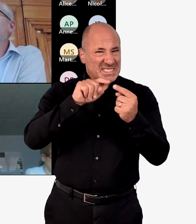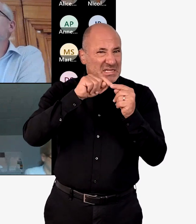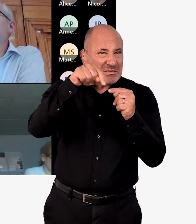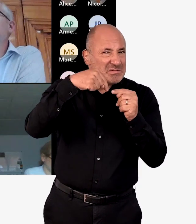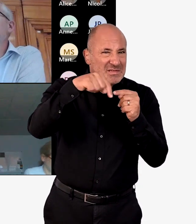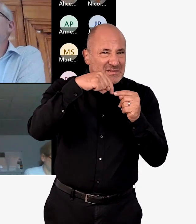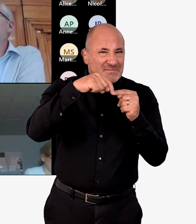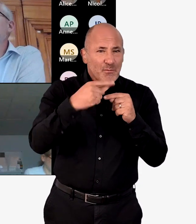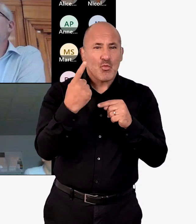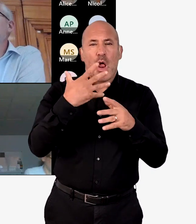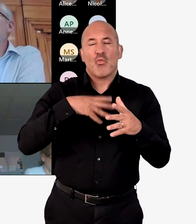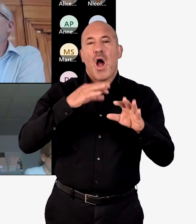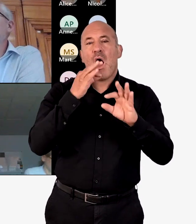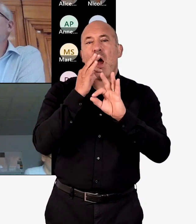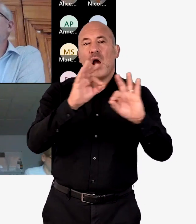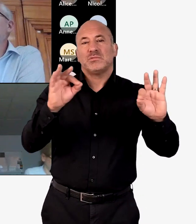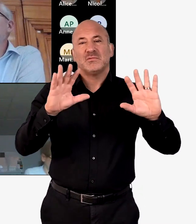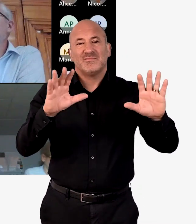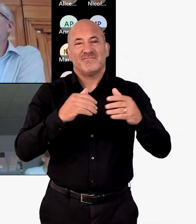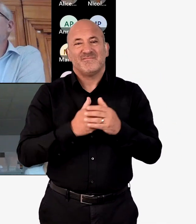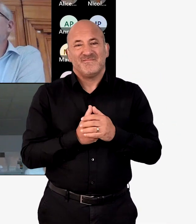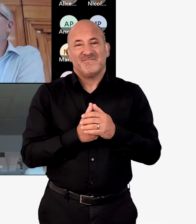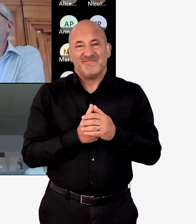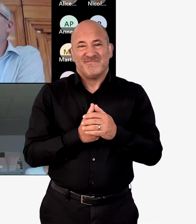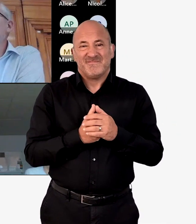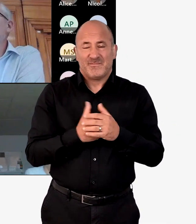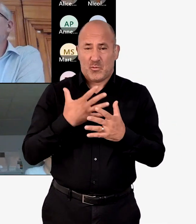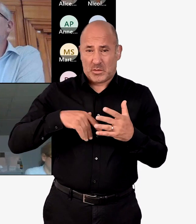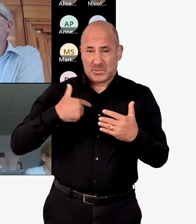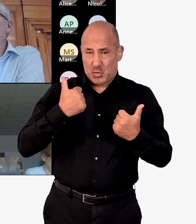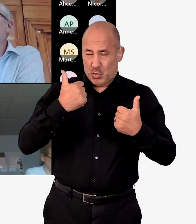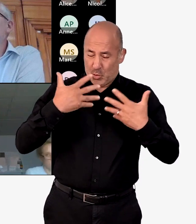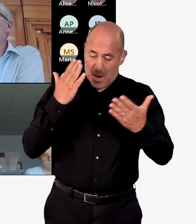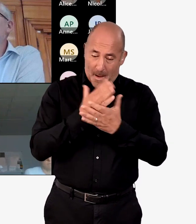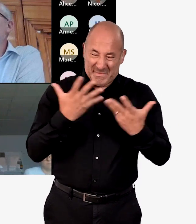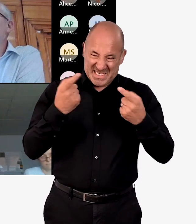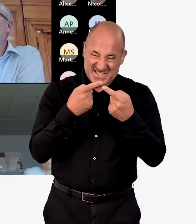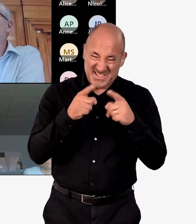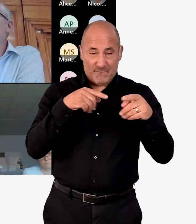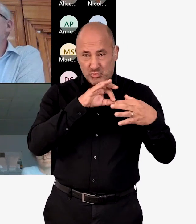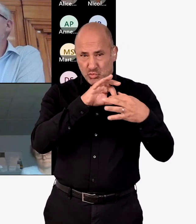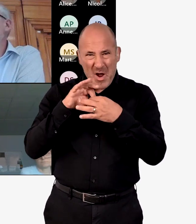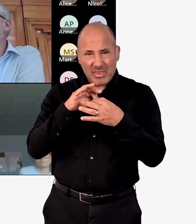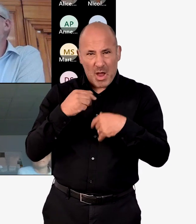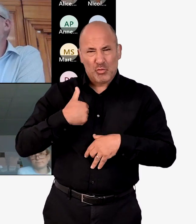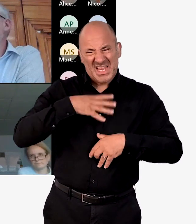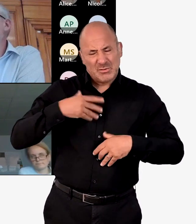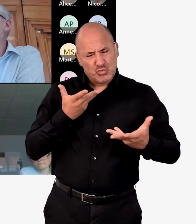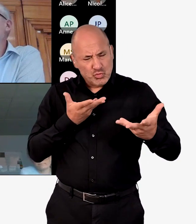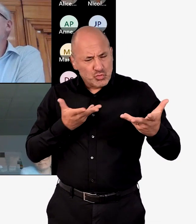to hopefully present one of the next meetings and one of the things that I want to ask everyone